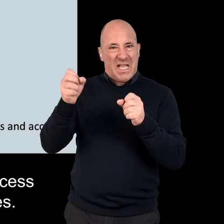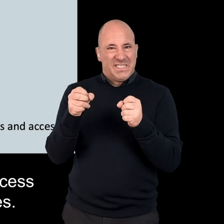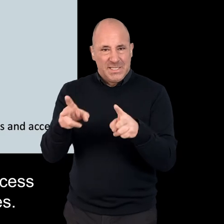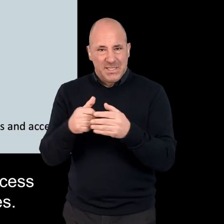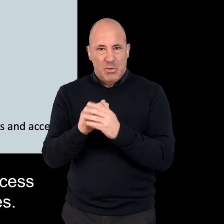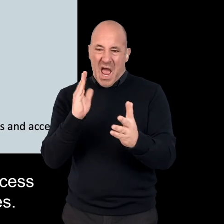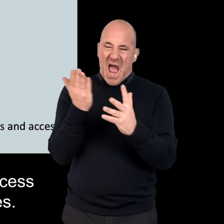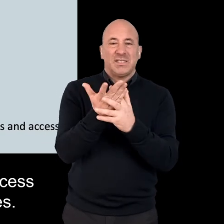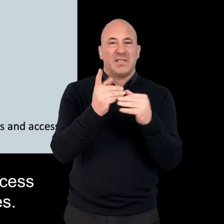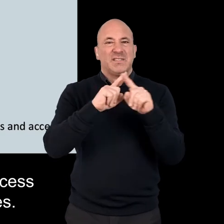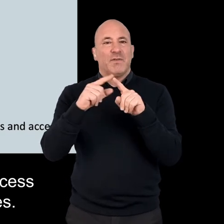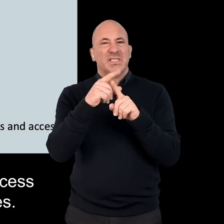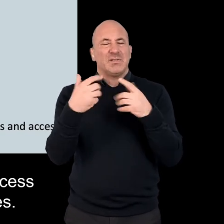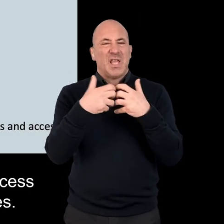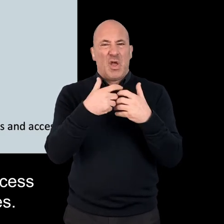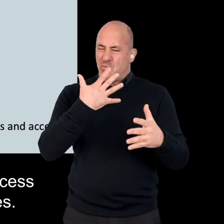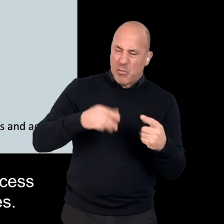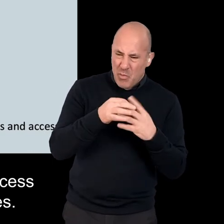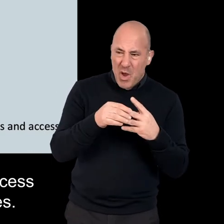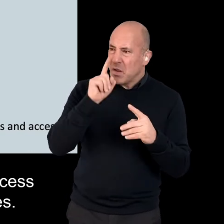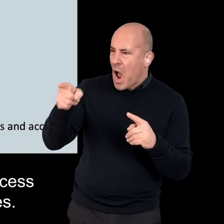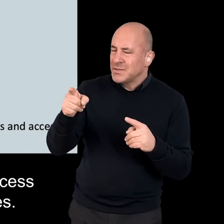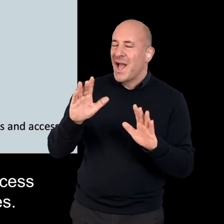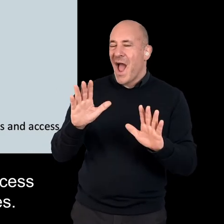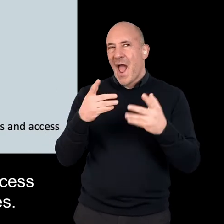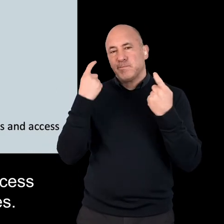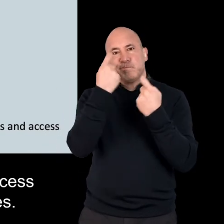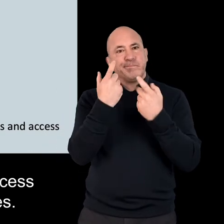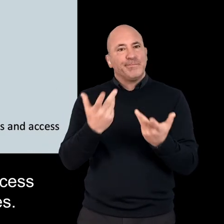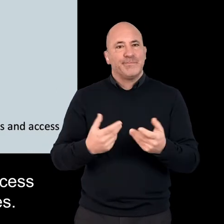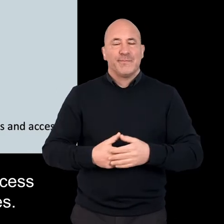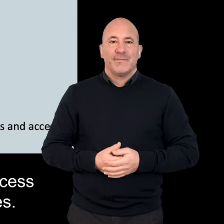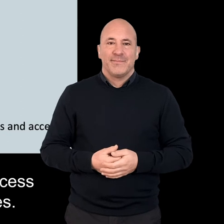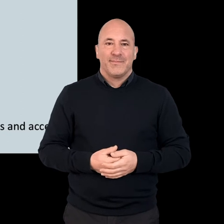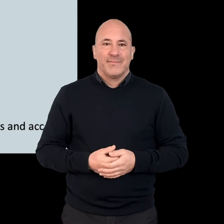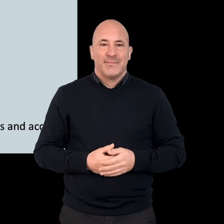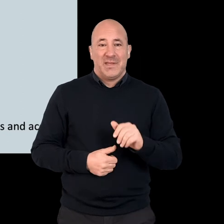in terms of their systems and access to different digital technologies.